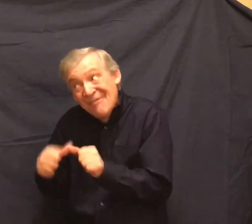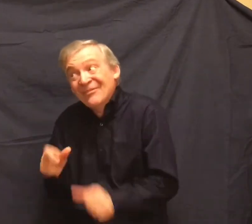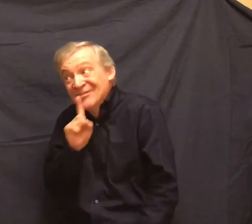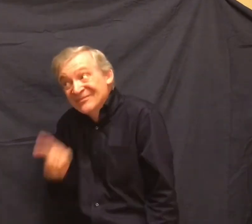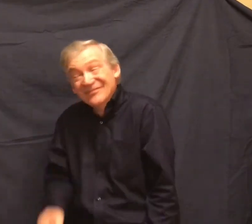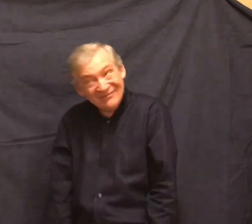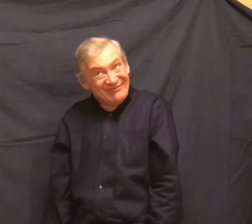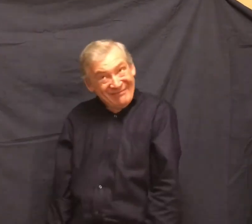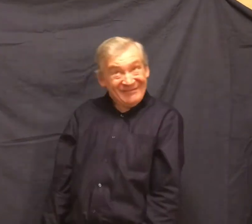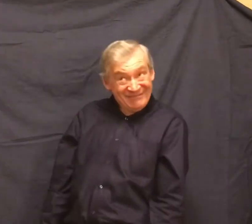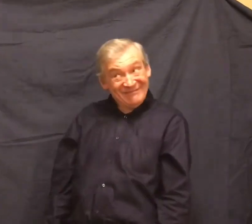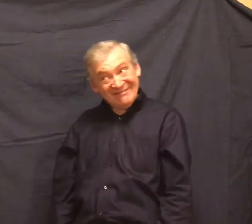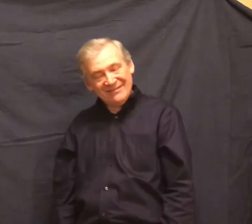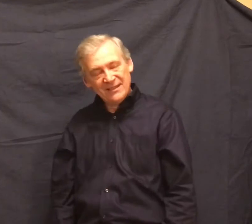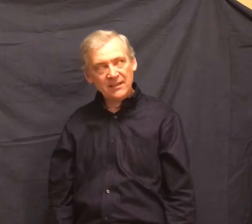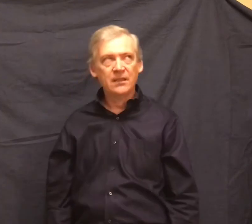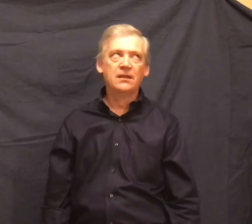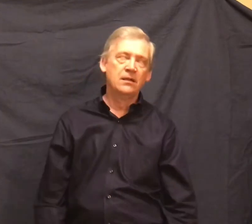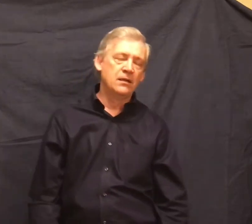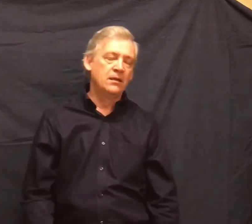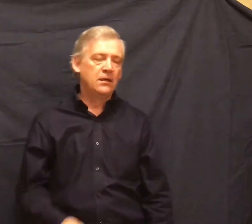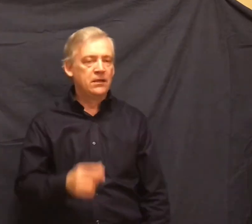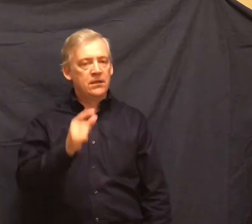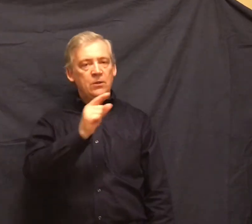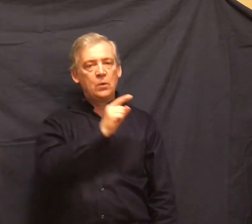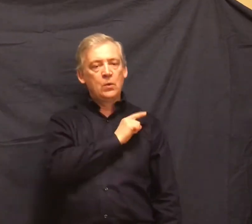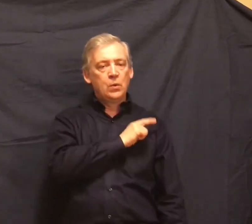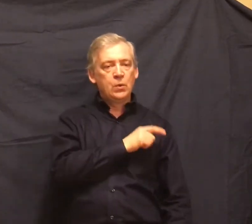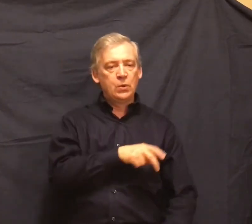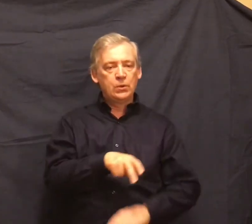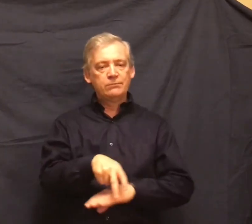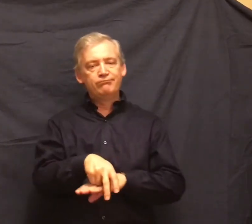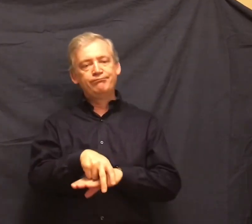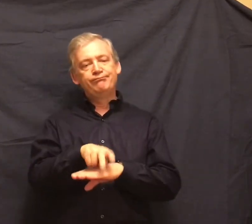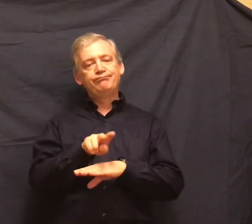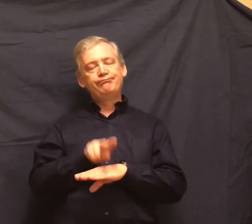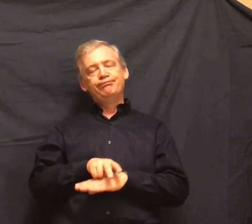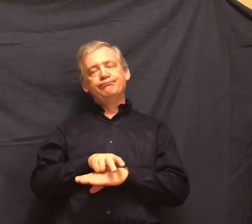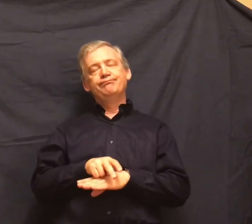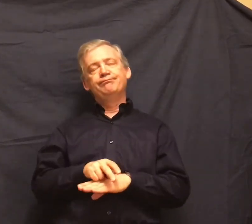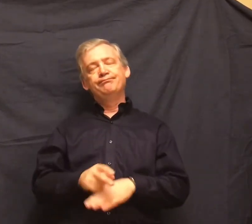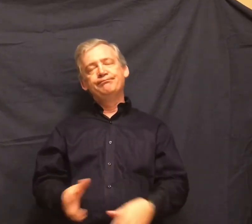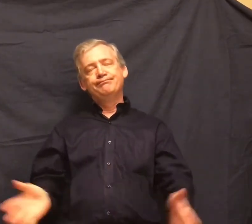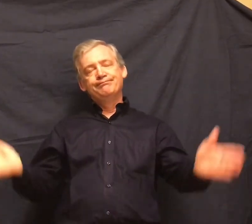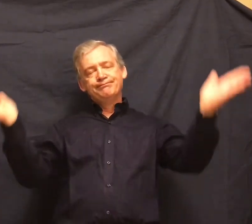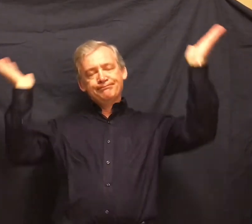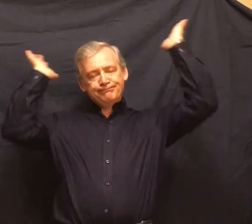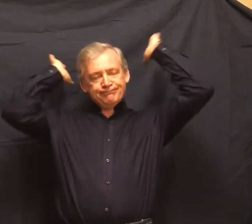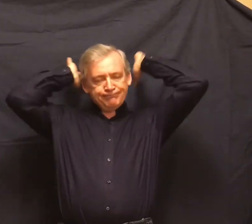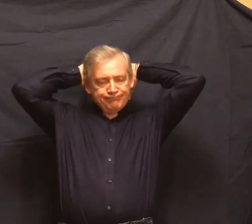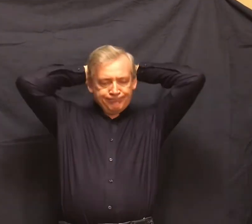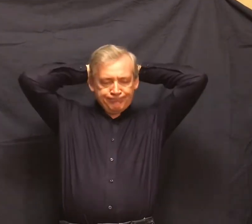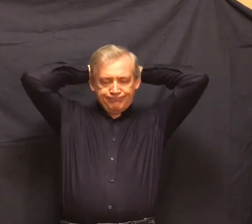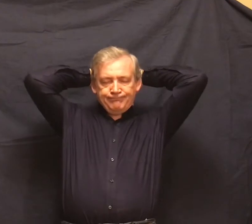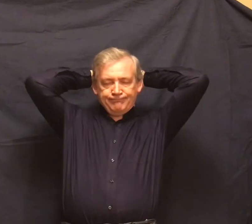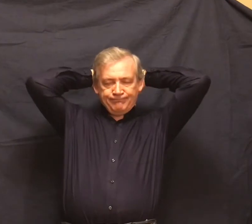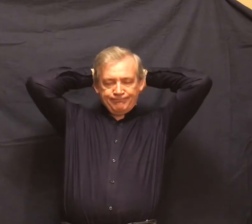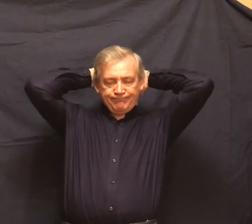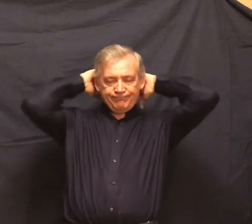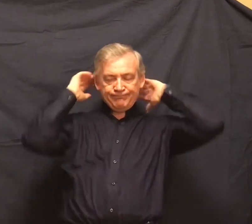George lay back on the sand and crossed his hands under his head. And Lenny imitated him, raising his head to see whether he was doing it